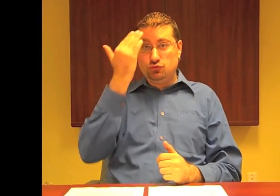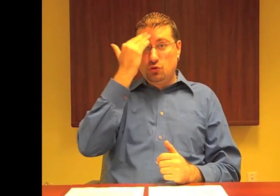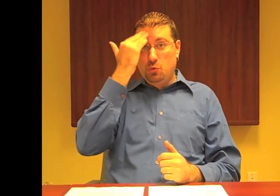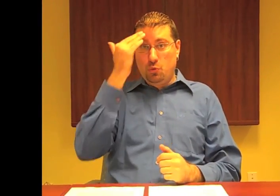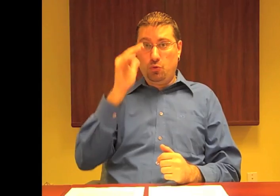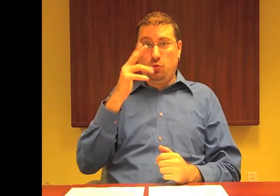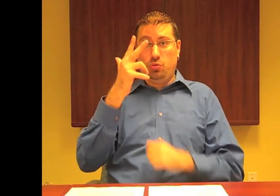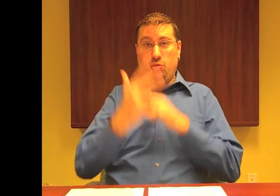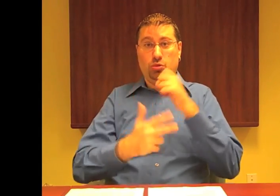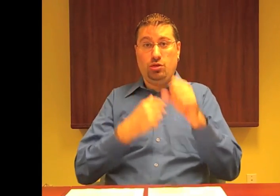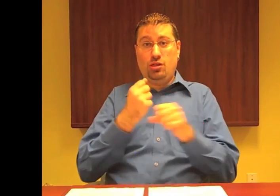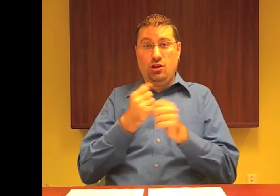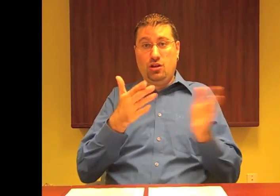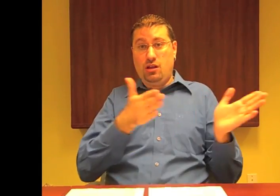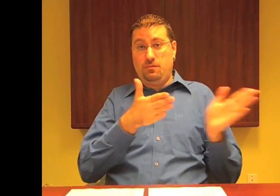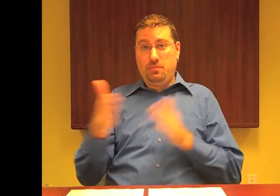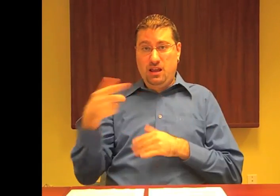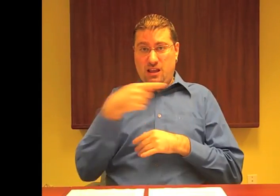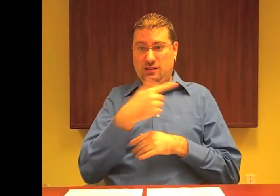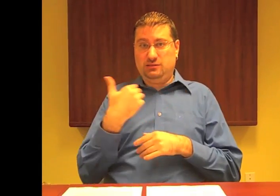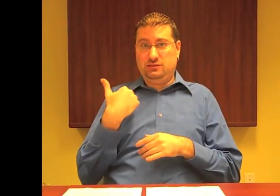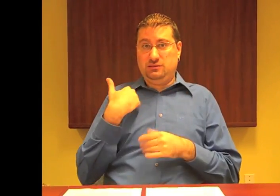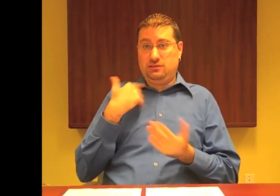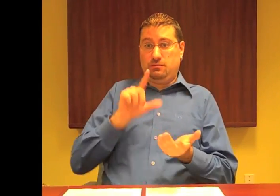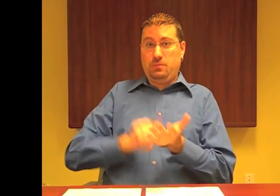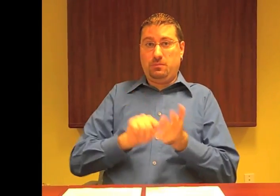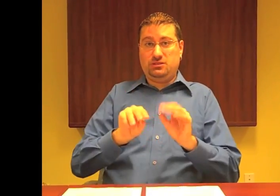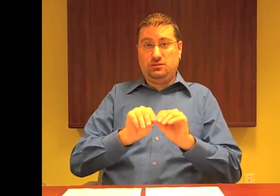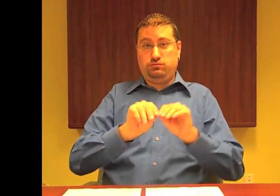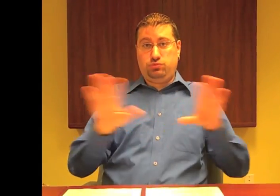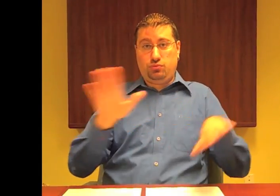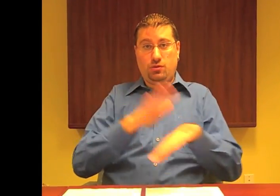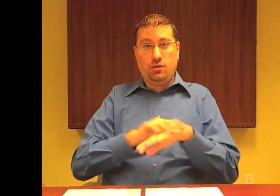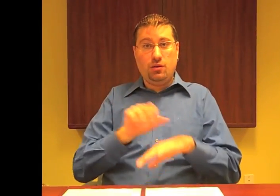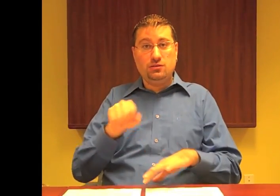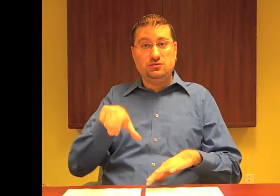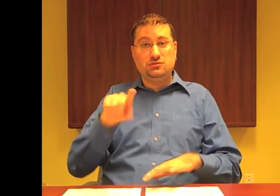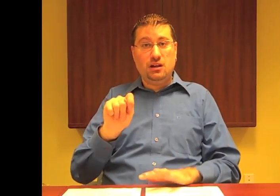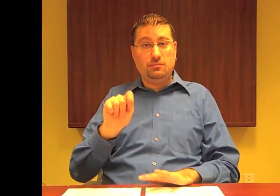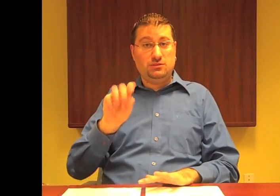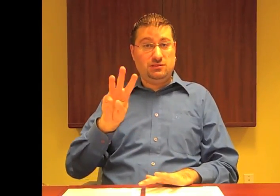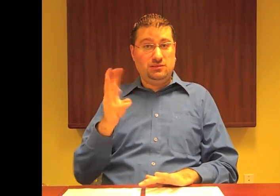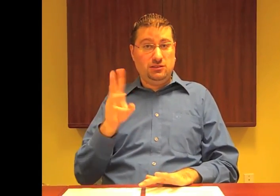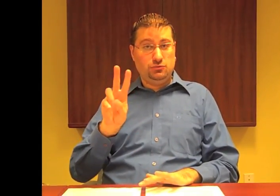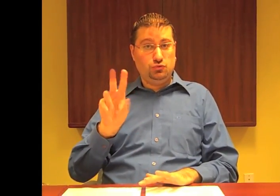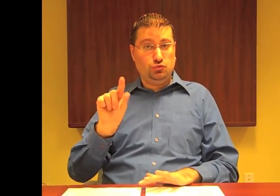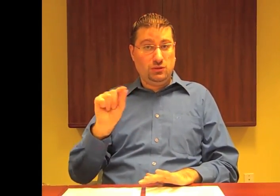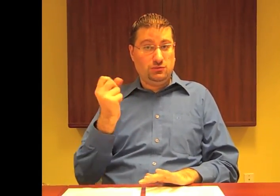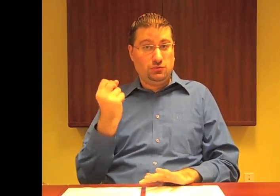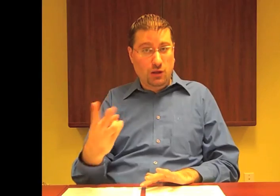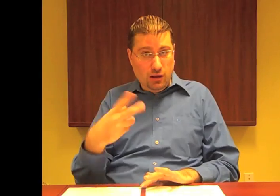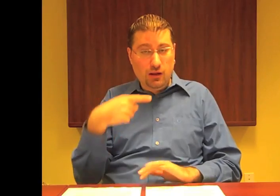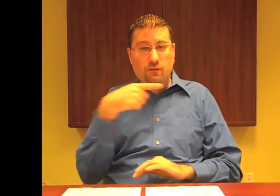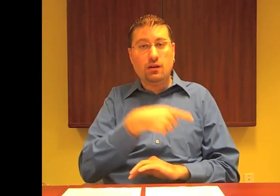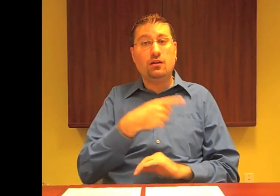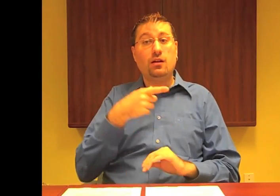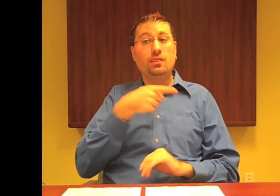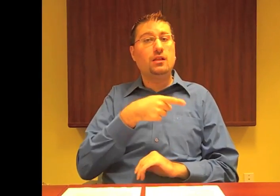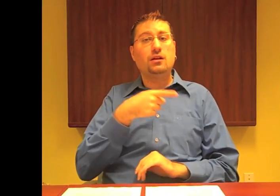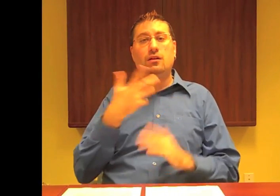As many of you are aware, the CRTC released their three-year plan on September 6, 2012.